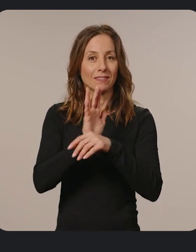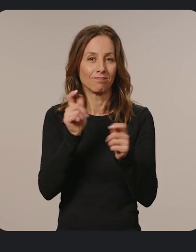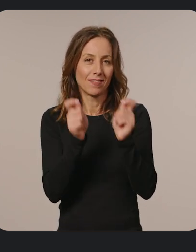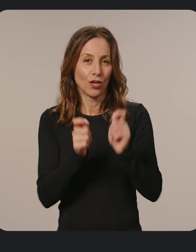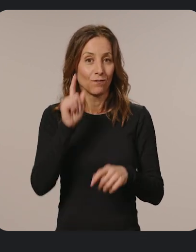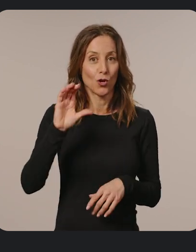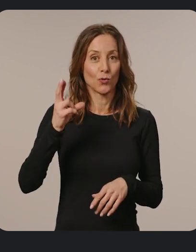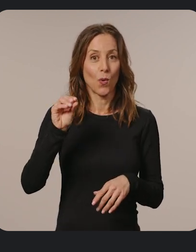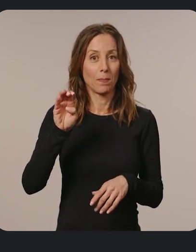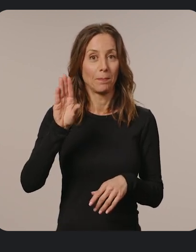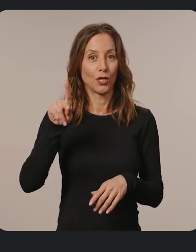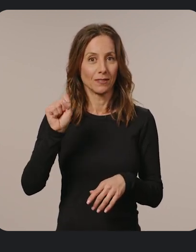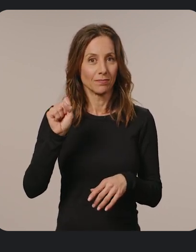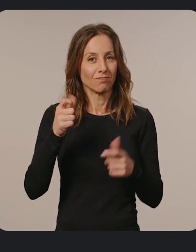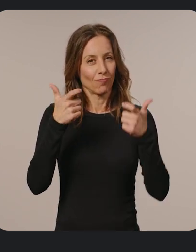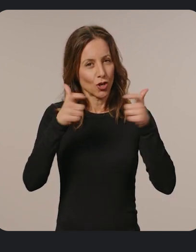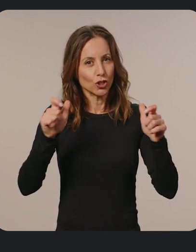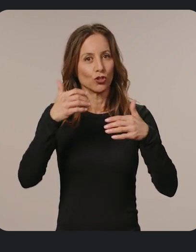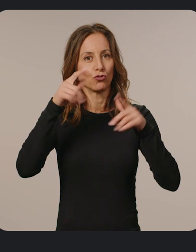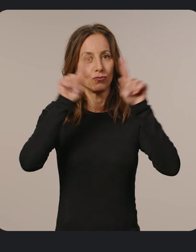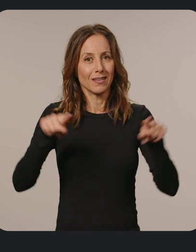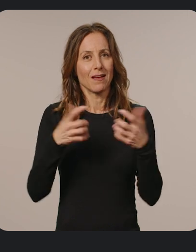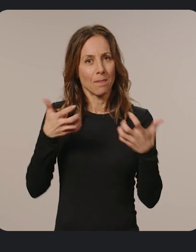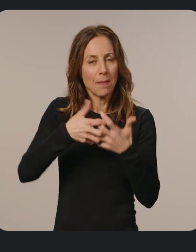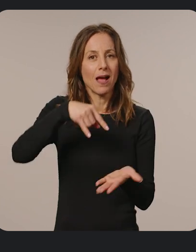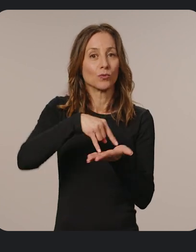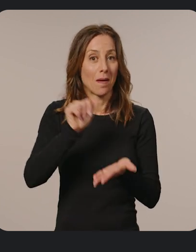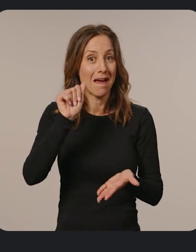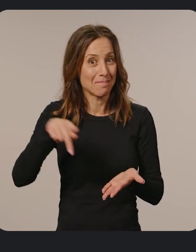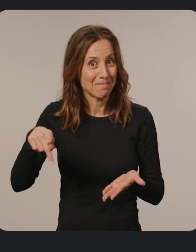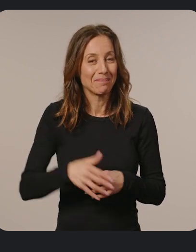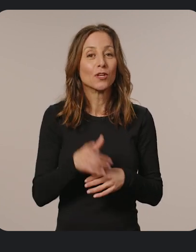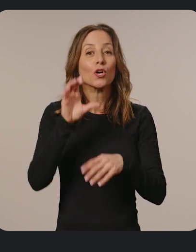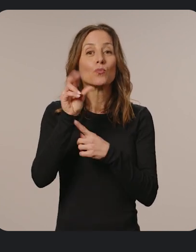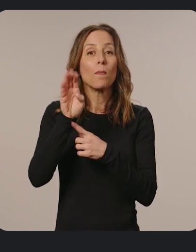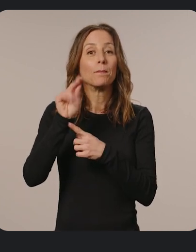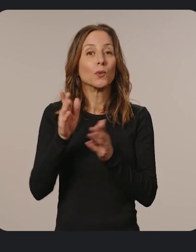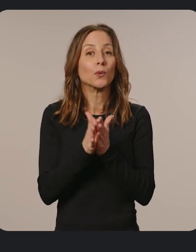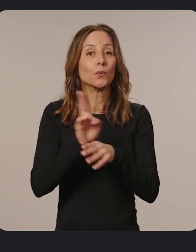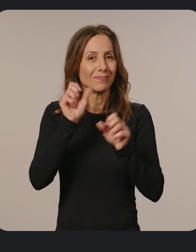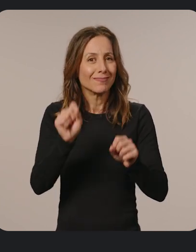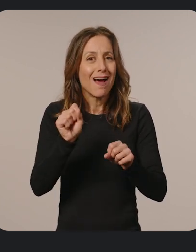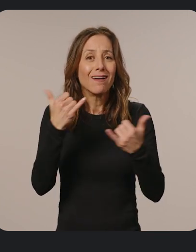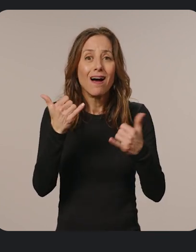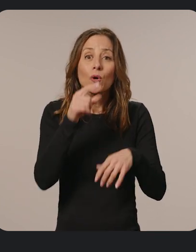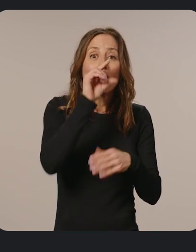as a large screen compatible Android app. Chromebook users can now use Google Photos to create high